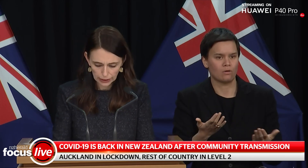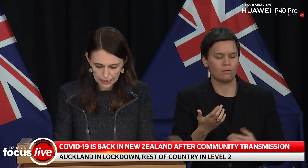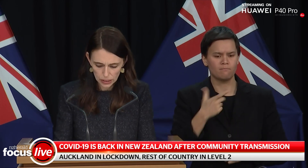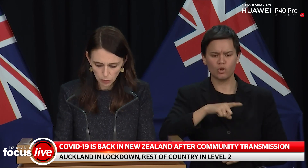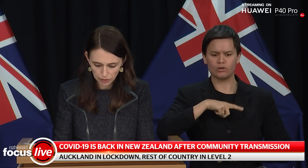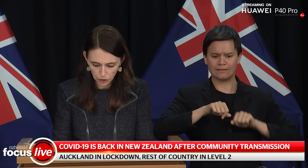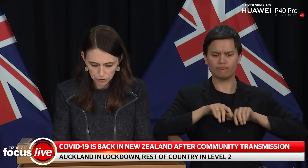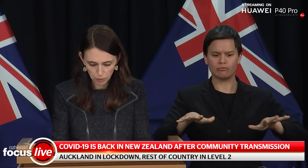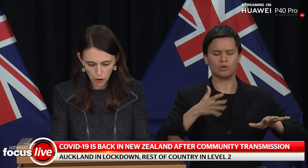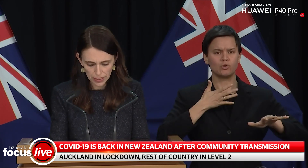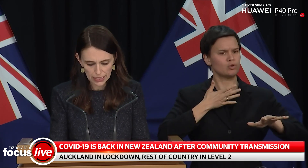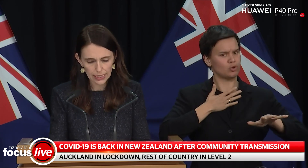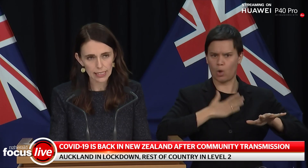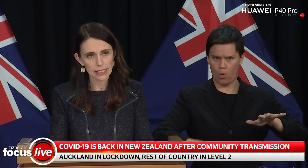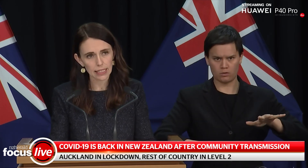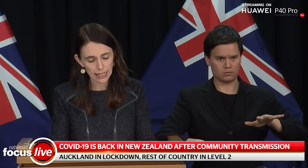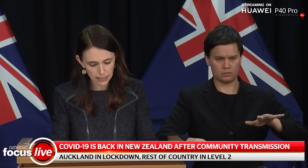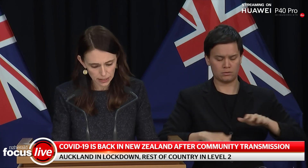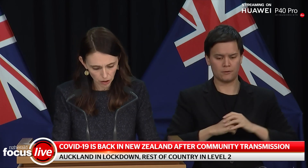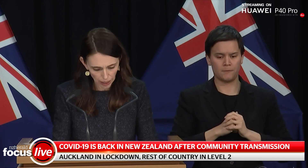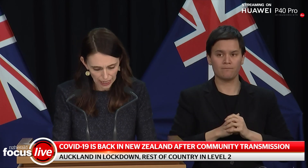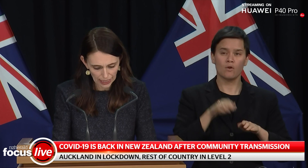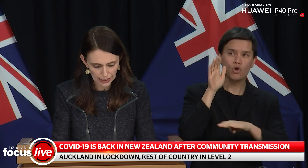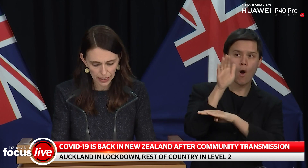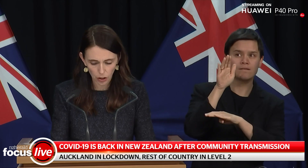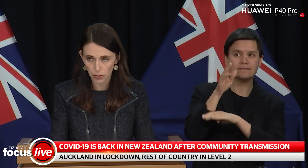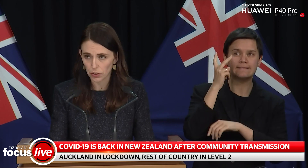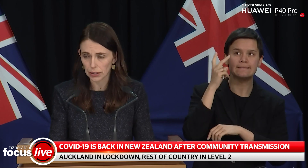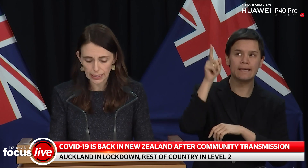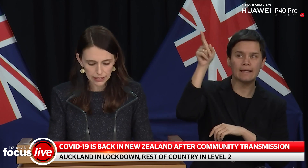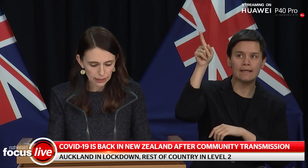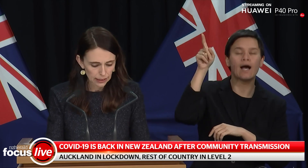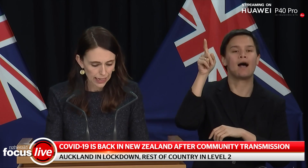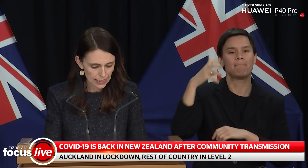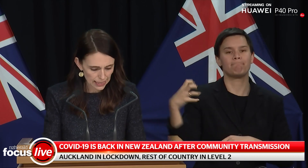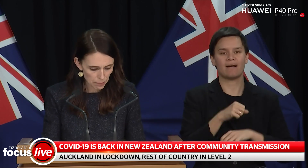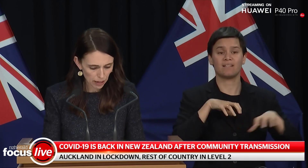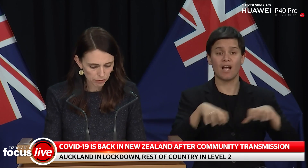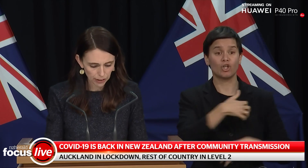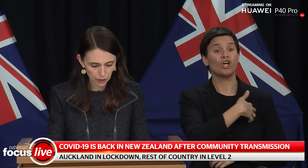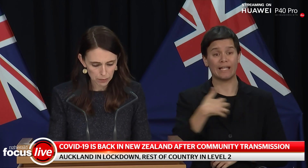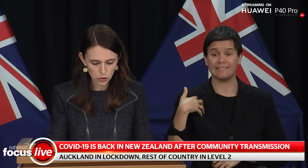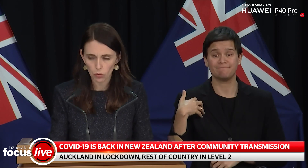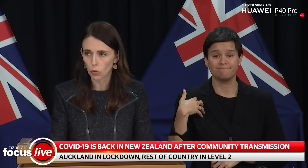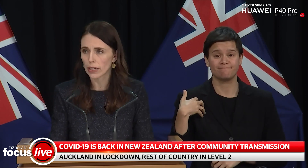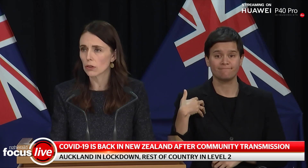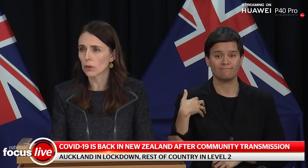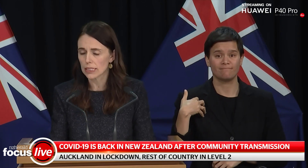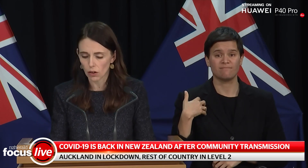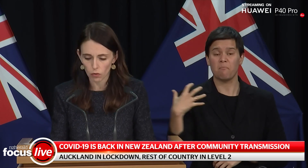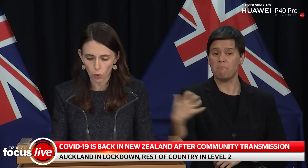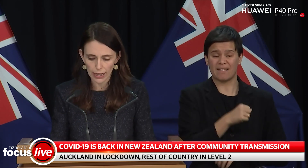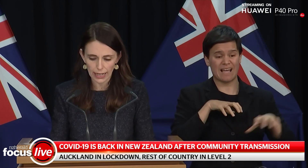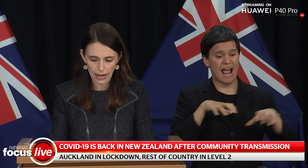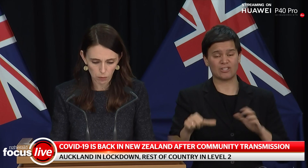important lessons we've learned from overseas is the need to go hard and go early and stamp out flare-ups to avoid the